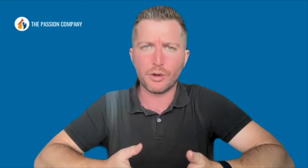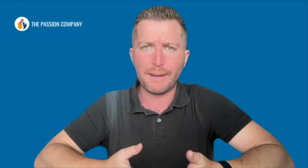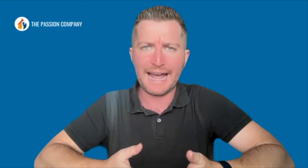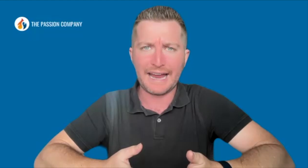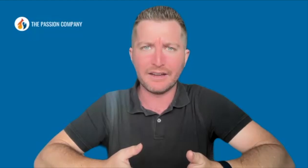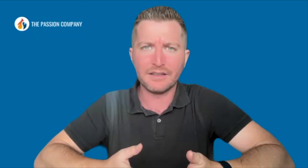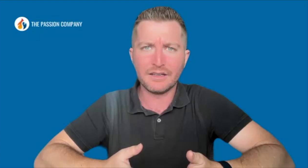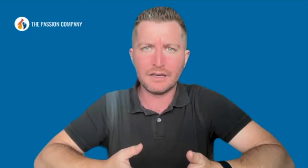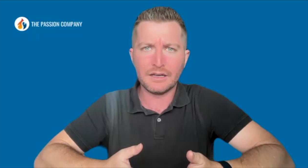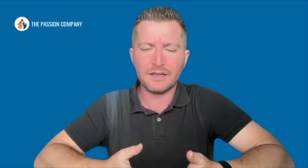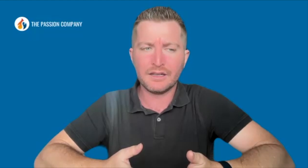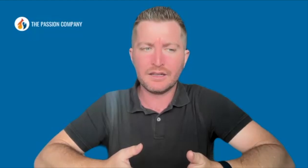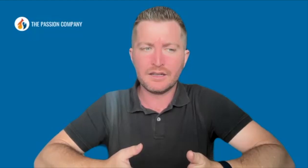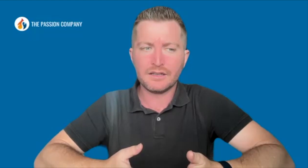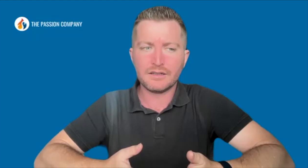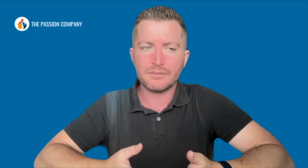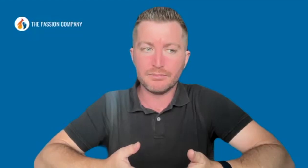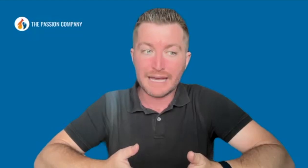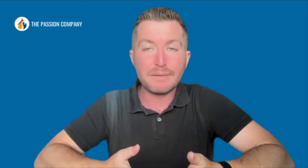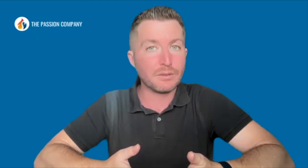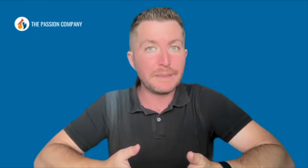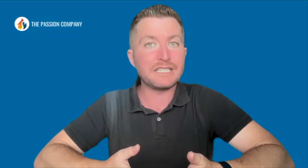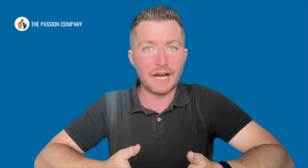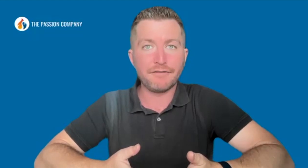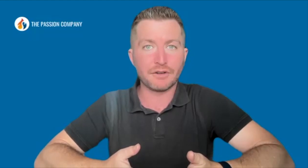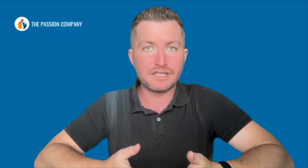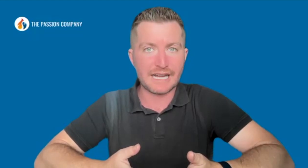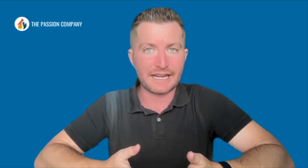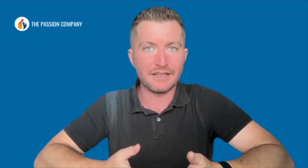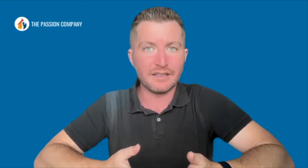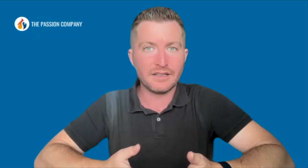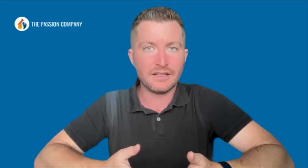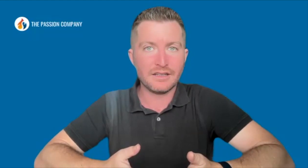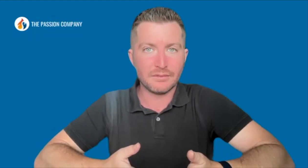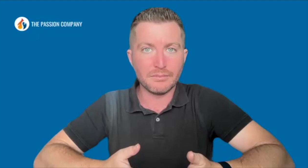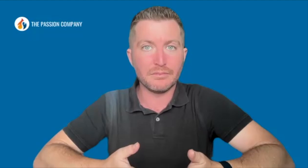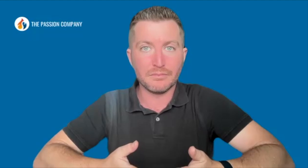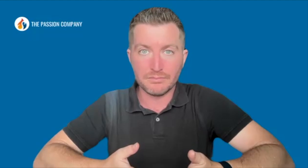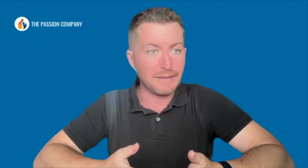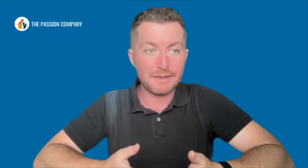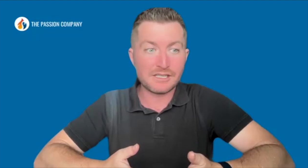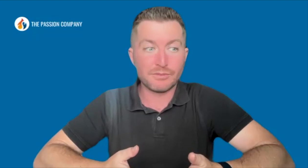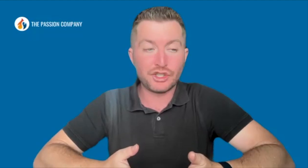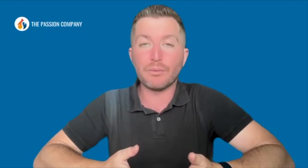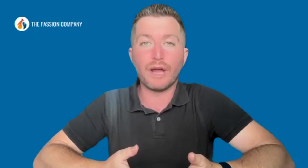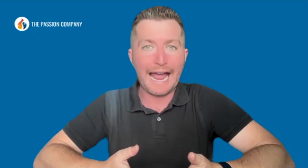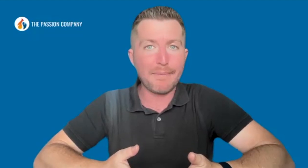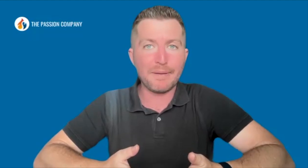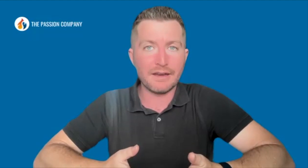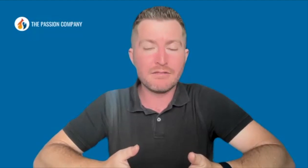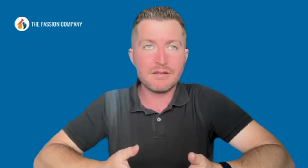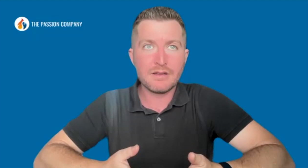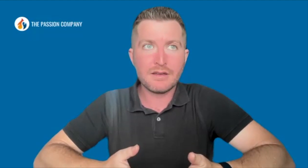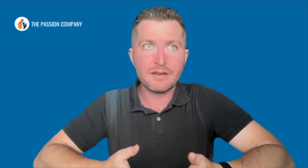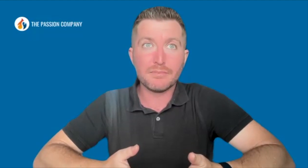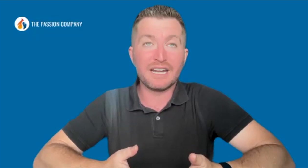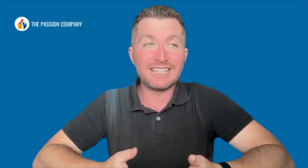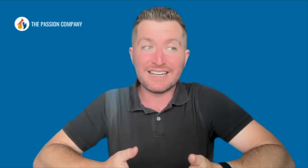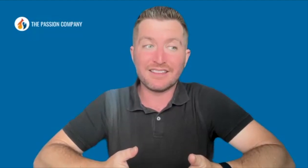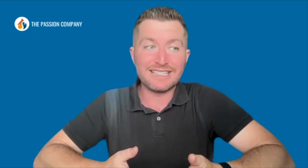bad. Maybe it'll be tough for a second. Maybe some shit will happen. But at the end of the day,